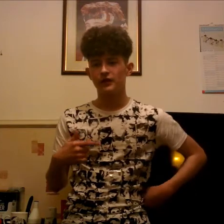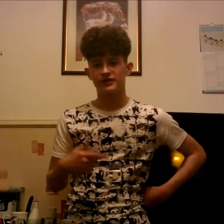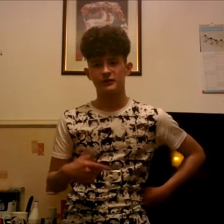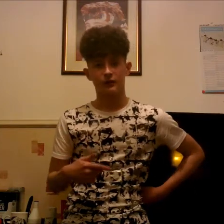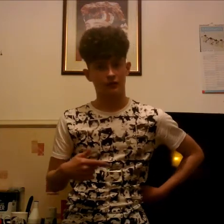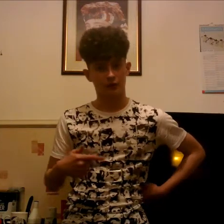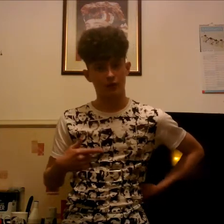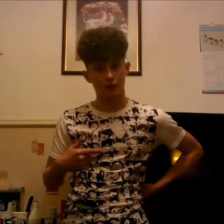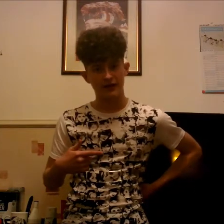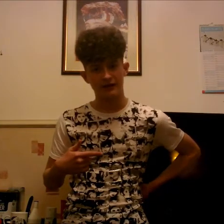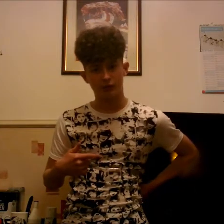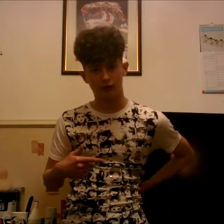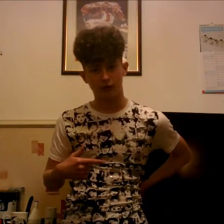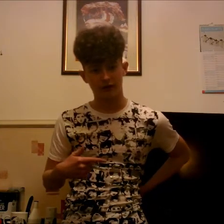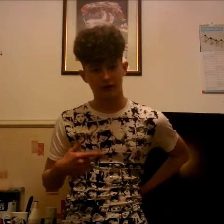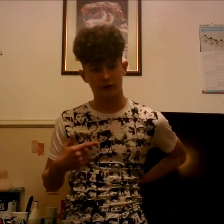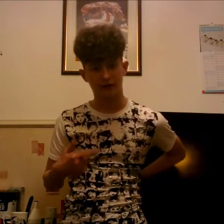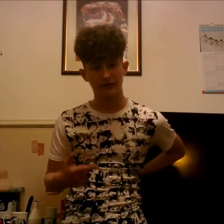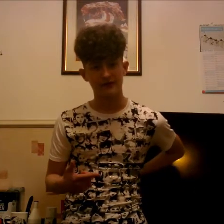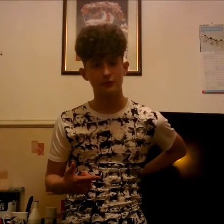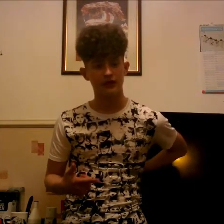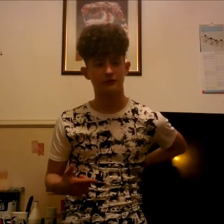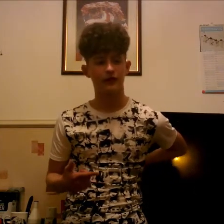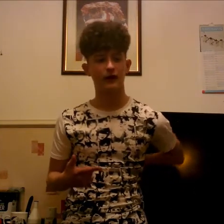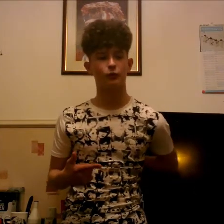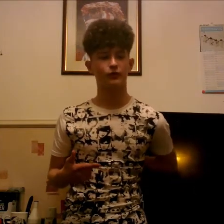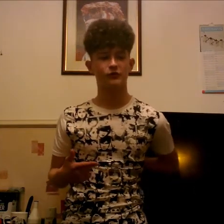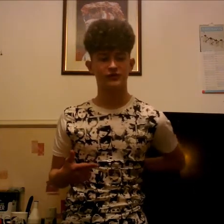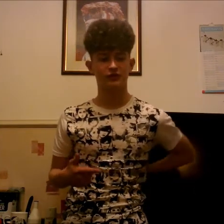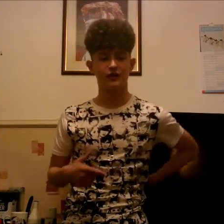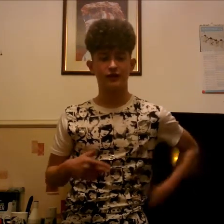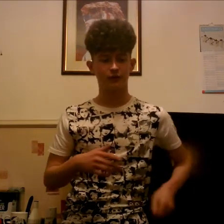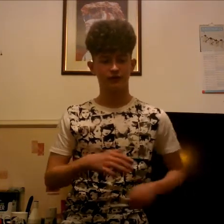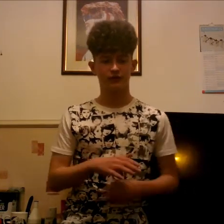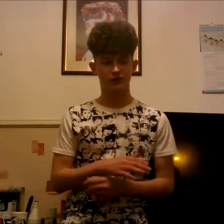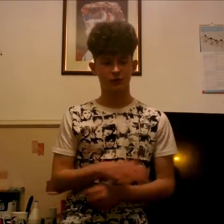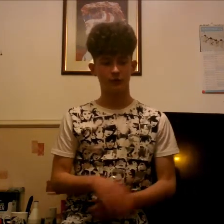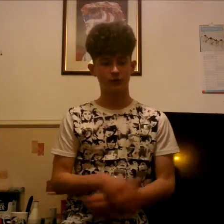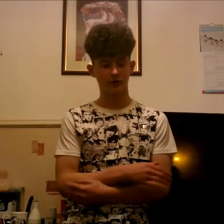said we were going away to her like her friend's house and i walked down the stairs like sobbing like